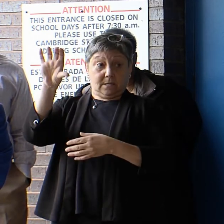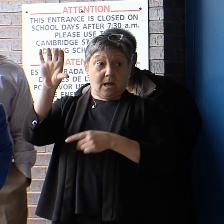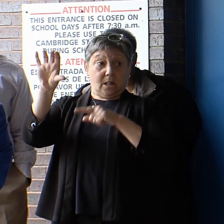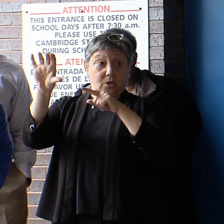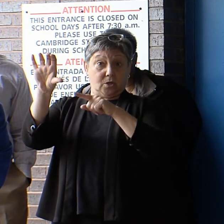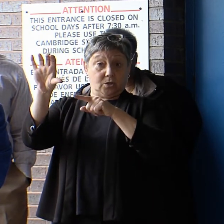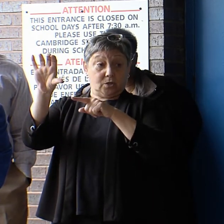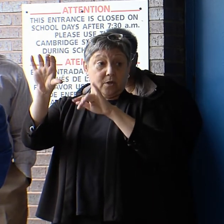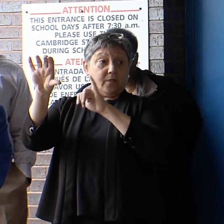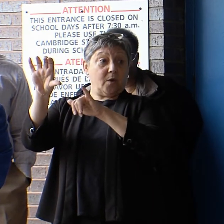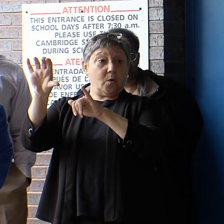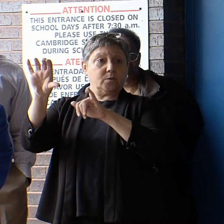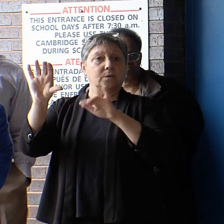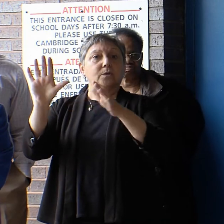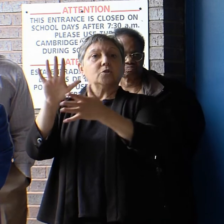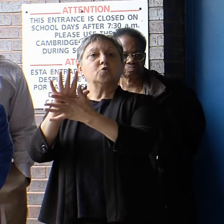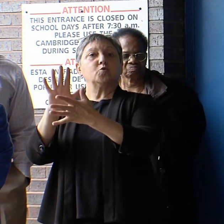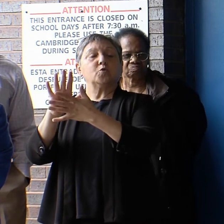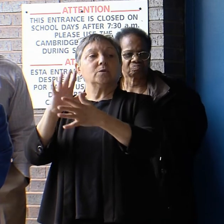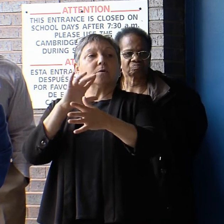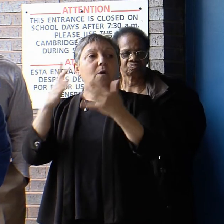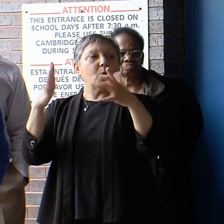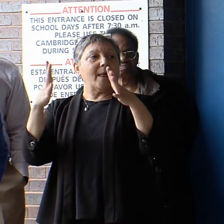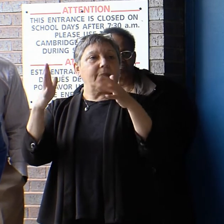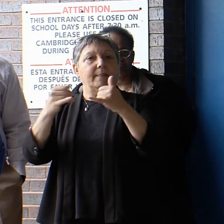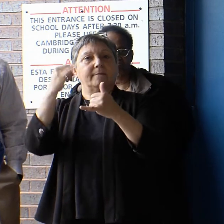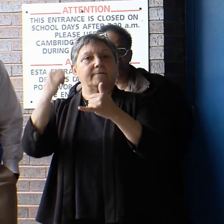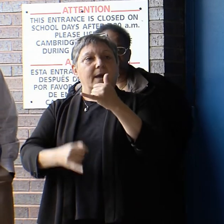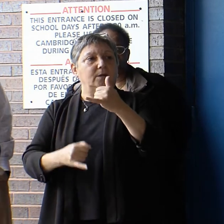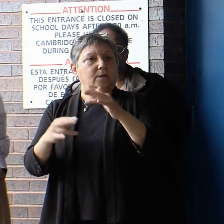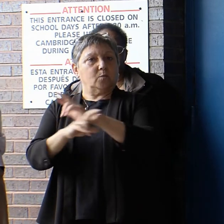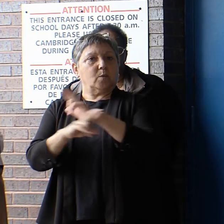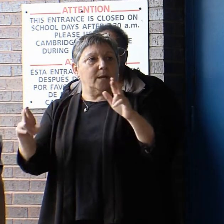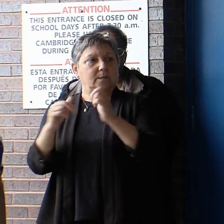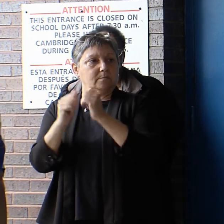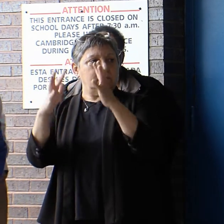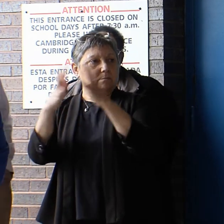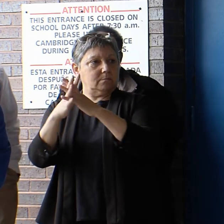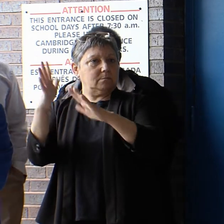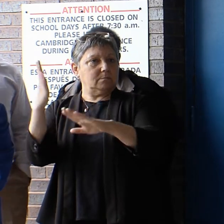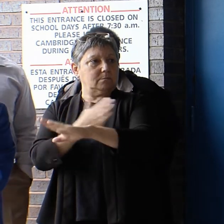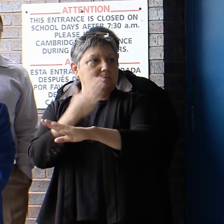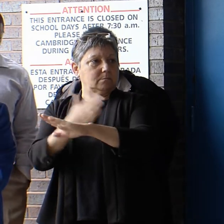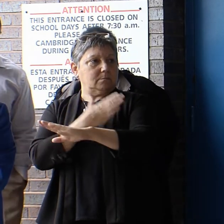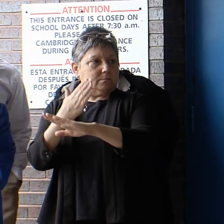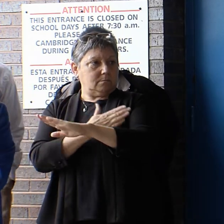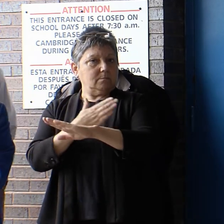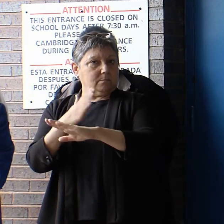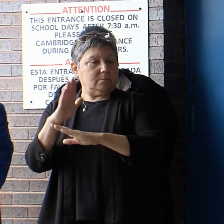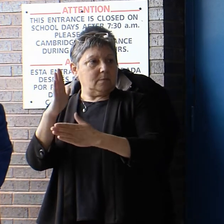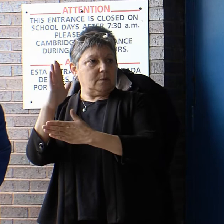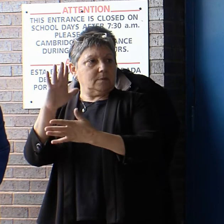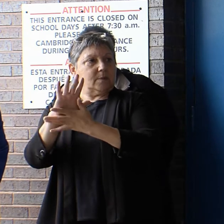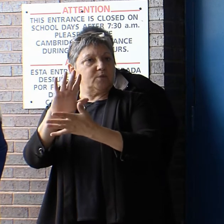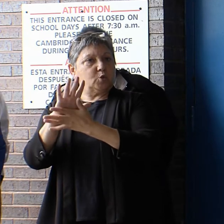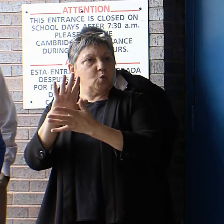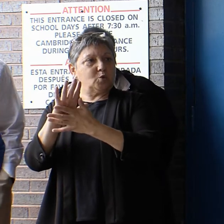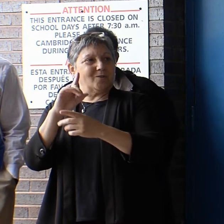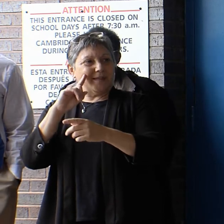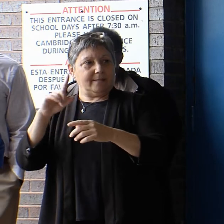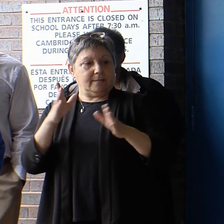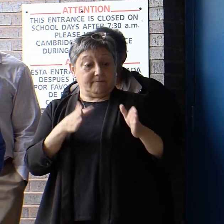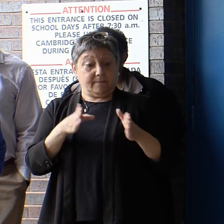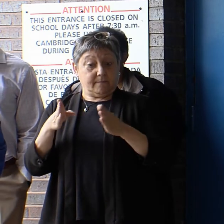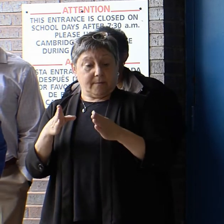the final stages of that, schools that are about to be fully renovated, schools that are in the study phase,